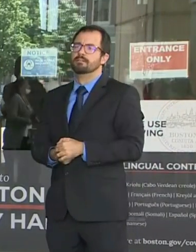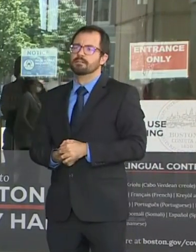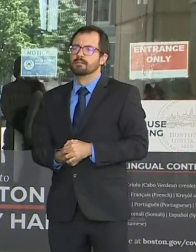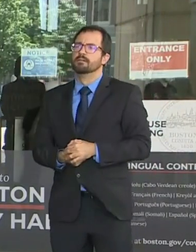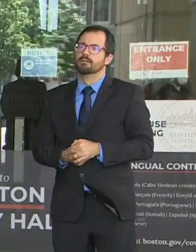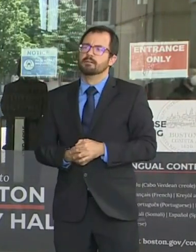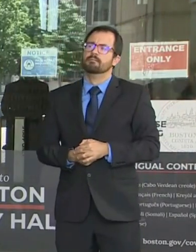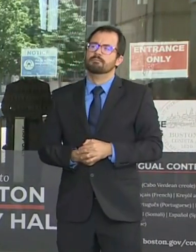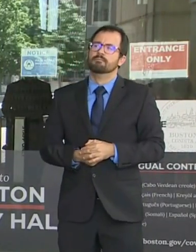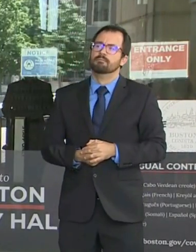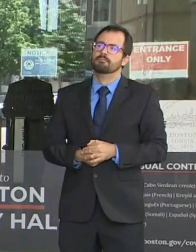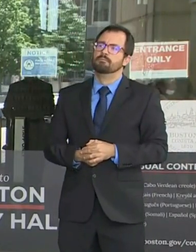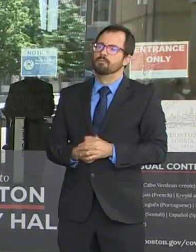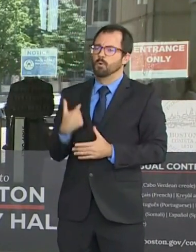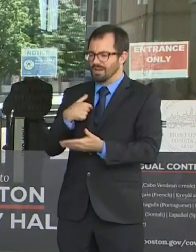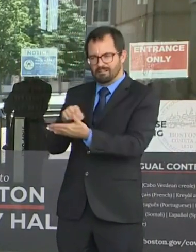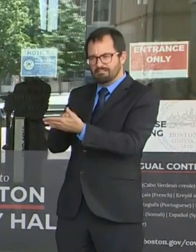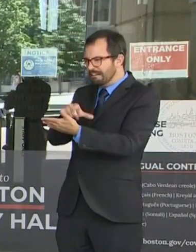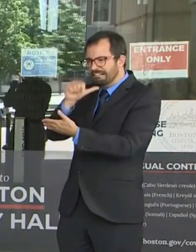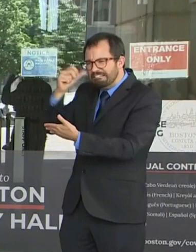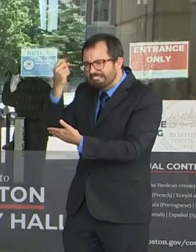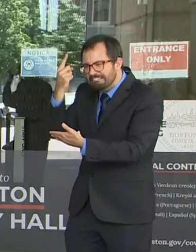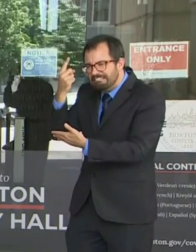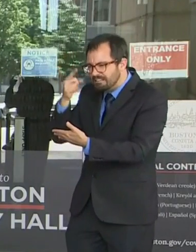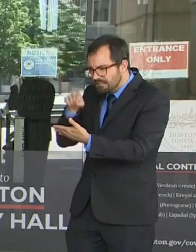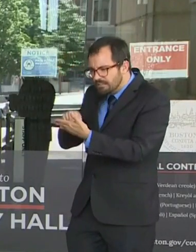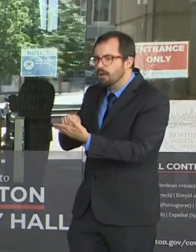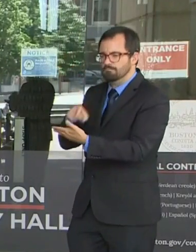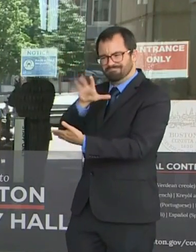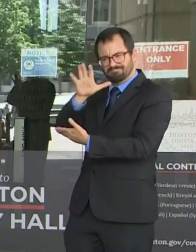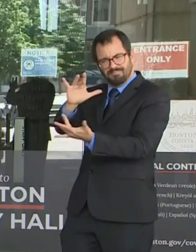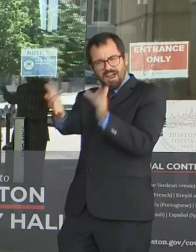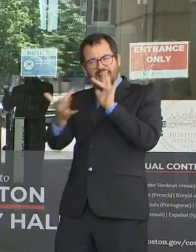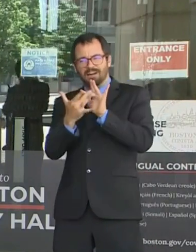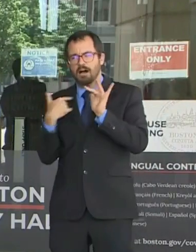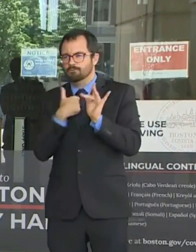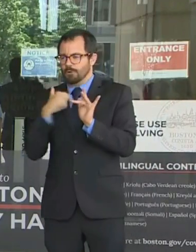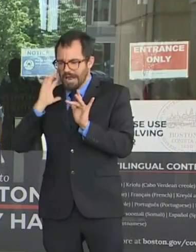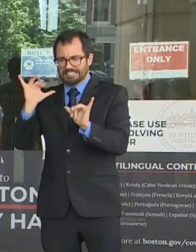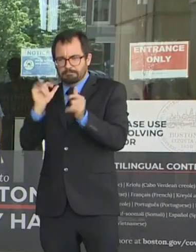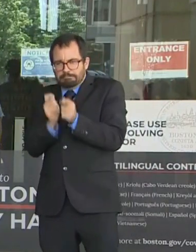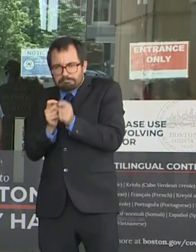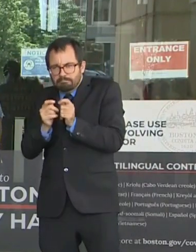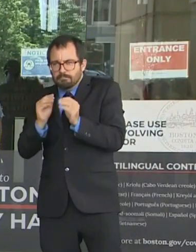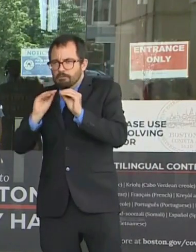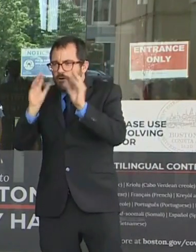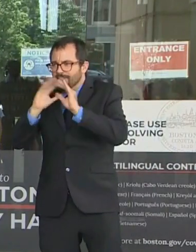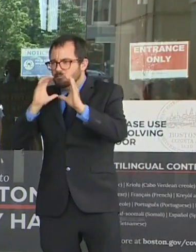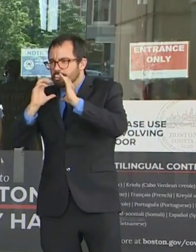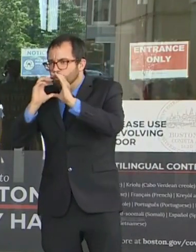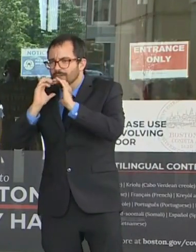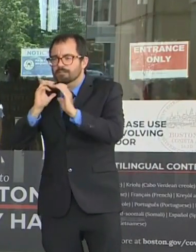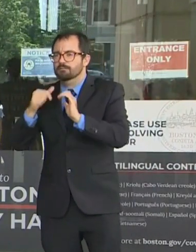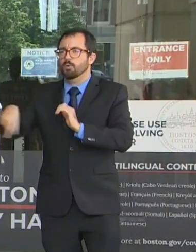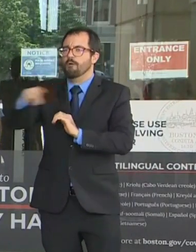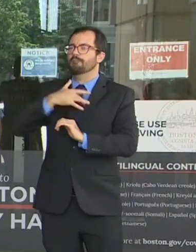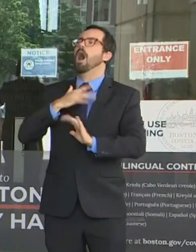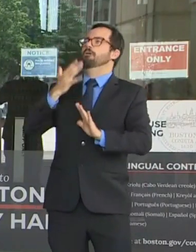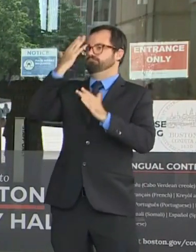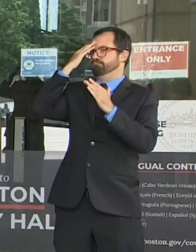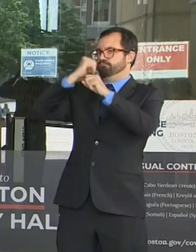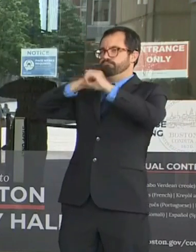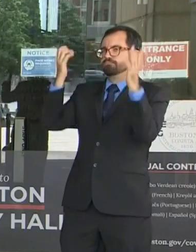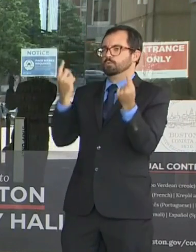location, polling location. We're holding early voting again this year, and it begins this coming weekend. For primary,